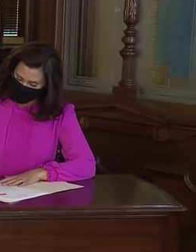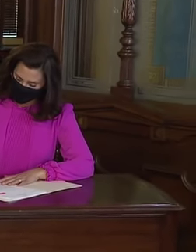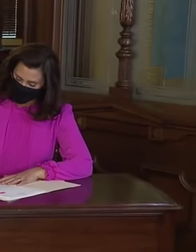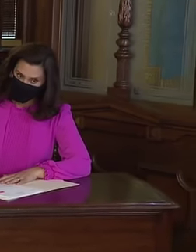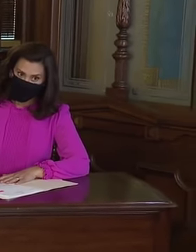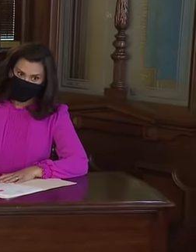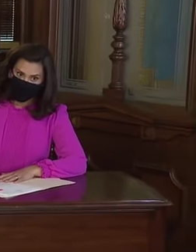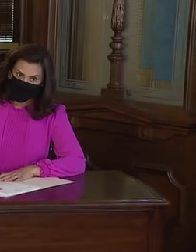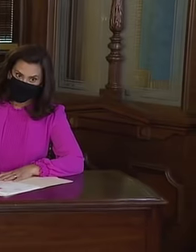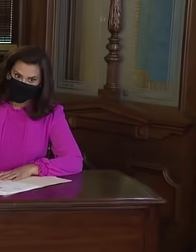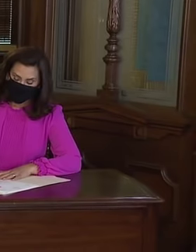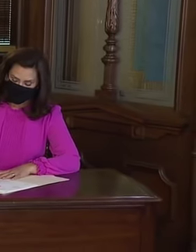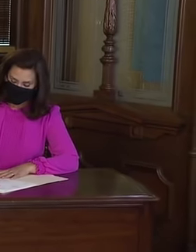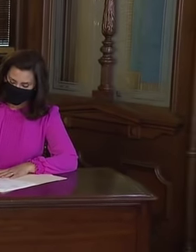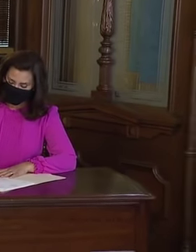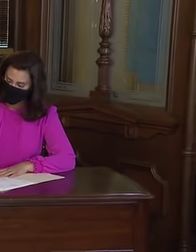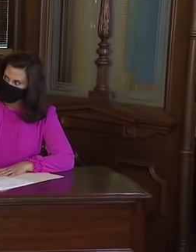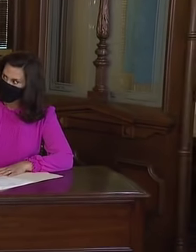Okay. Thank